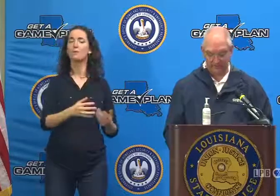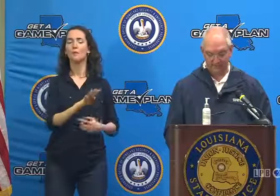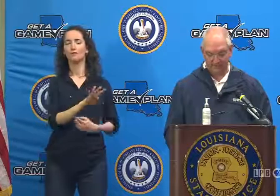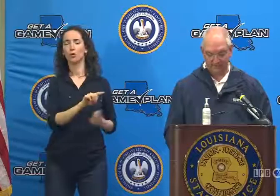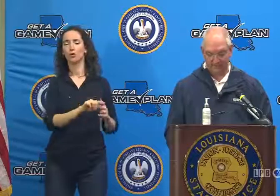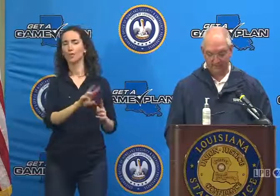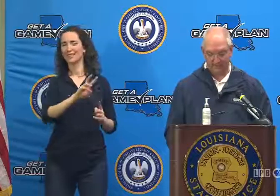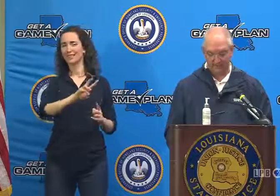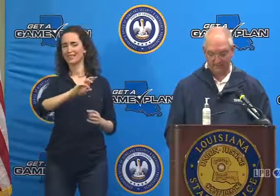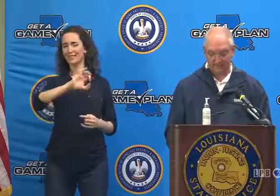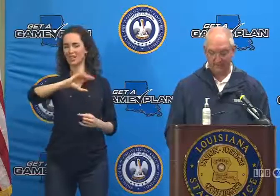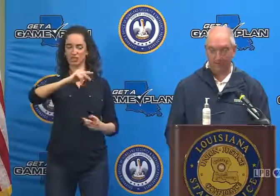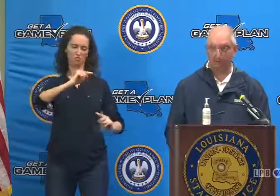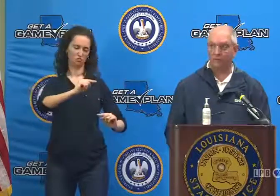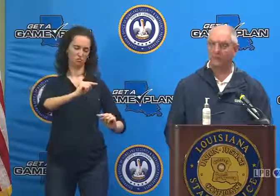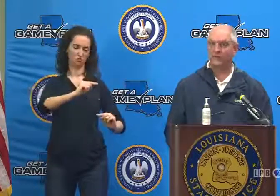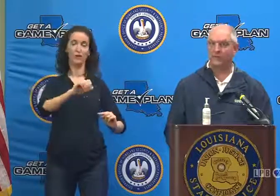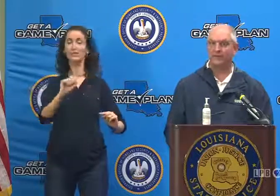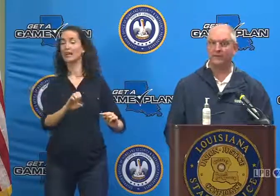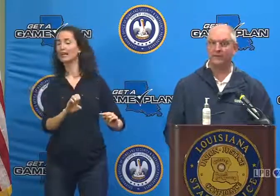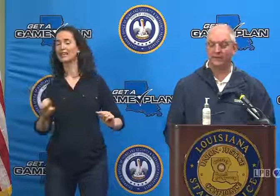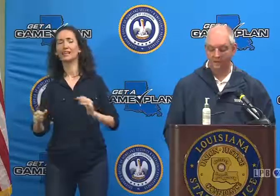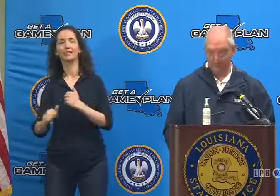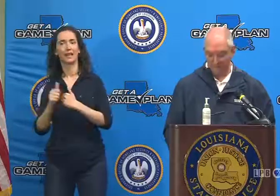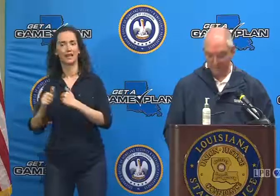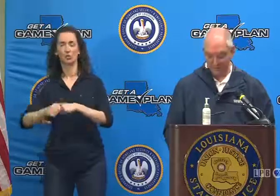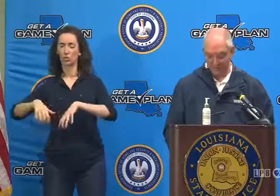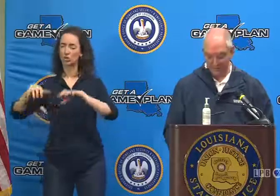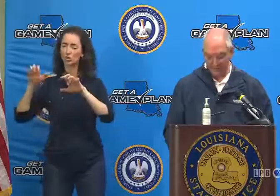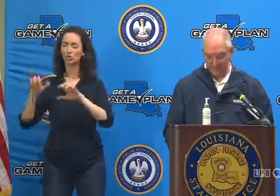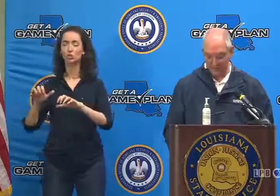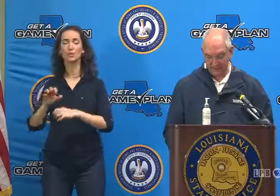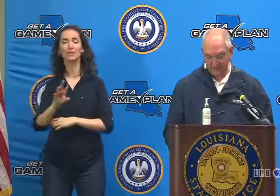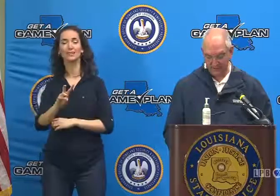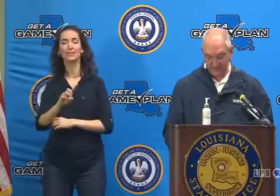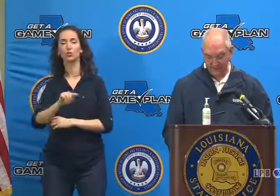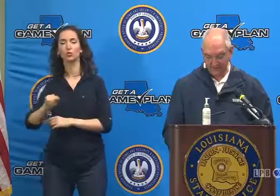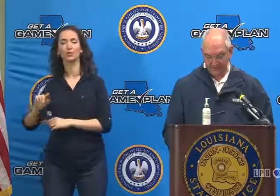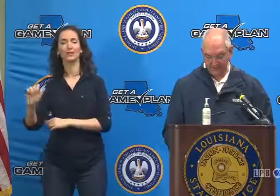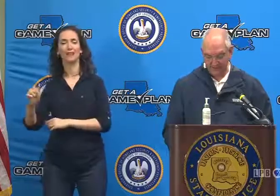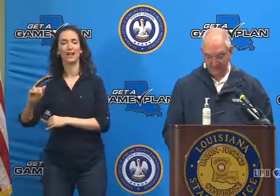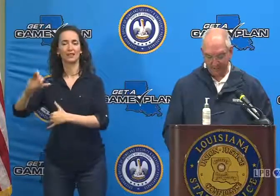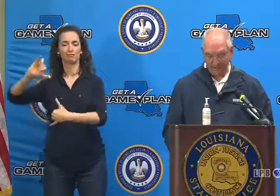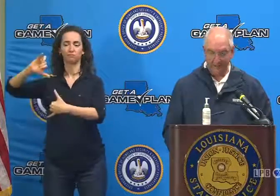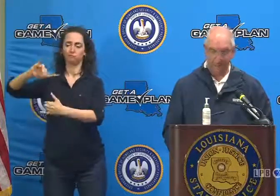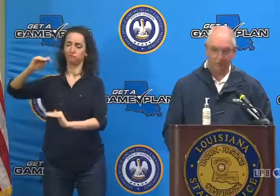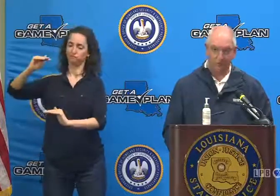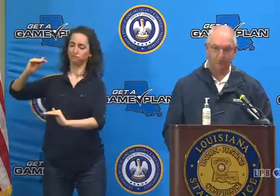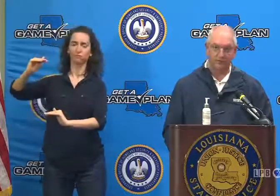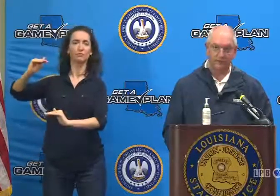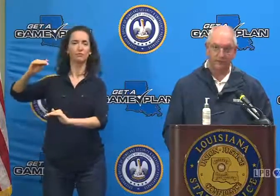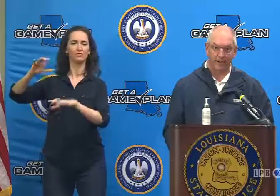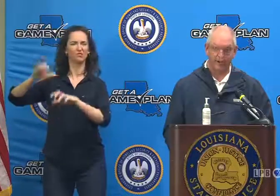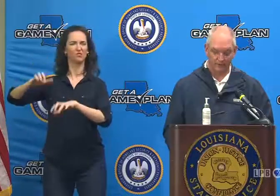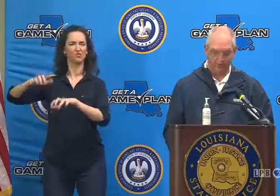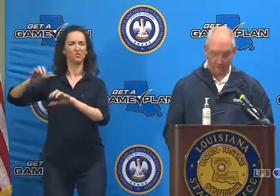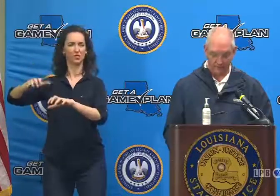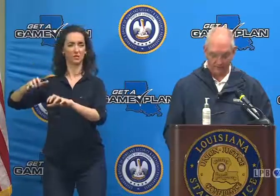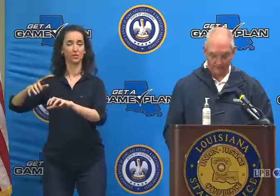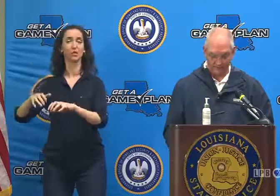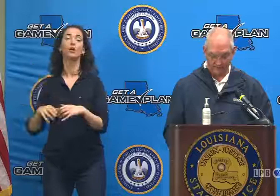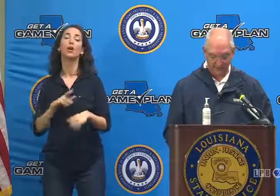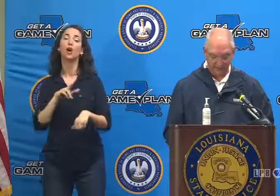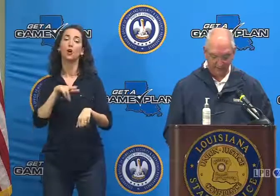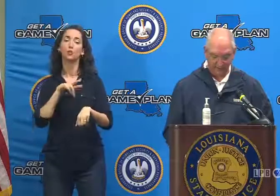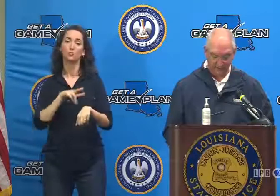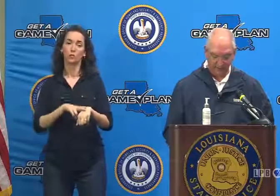risk of excessive rainfall in southeast Louisiana of six to ten inches. And, of course, there's a moderate risk